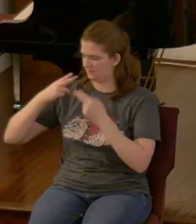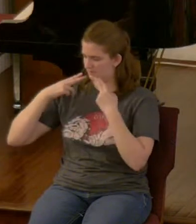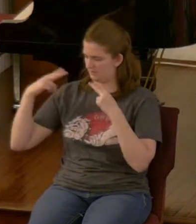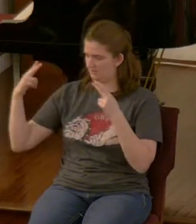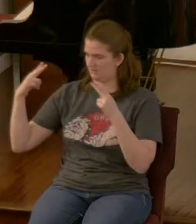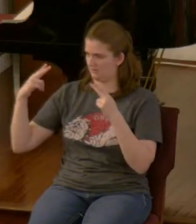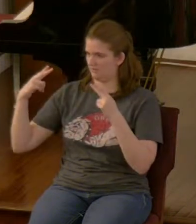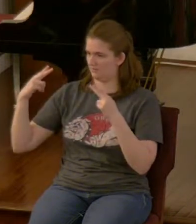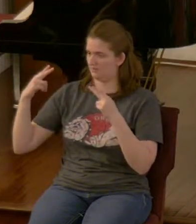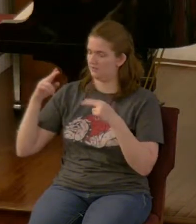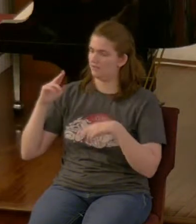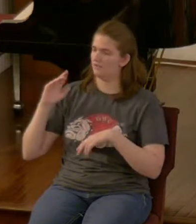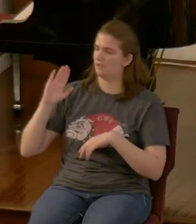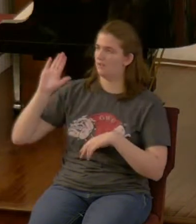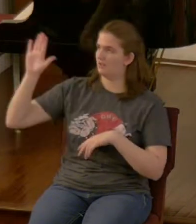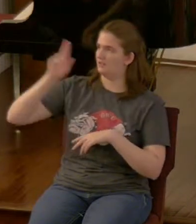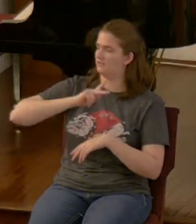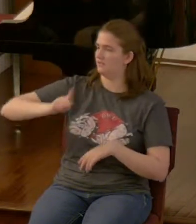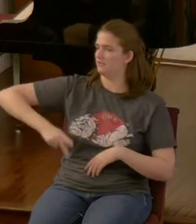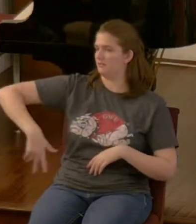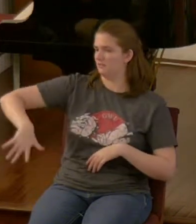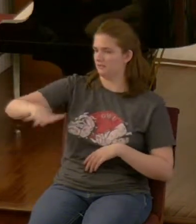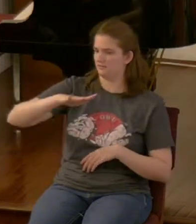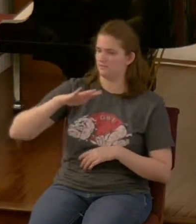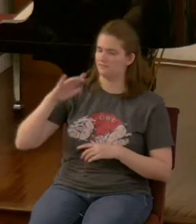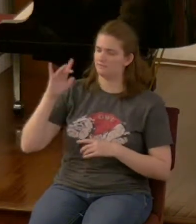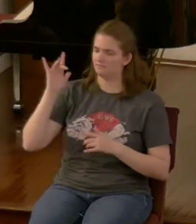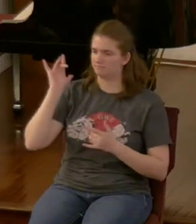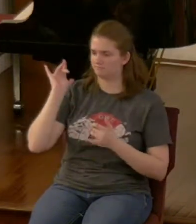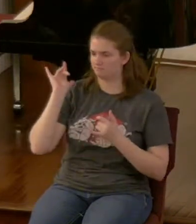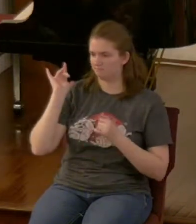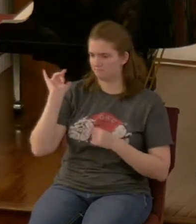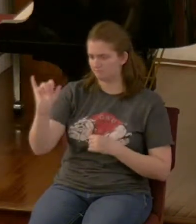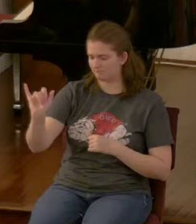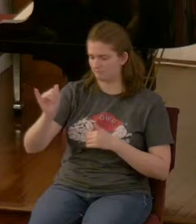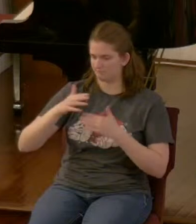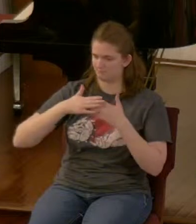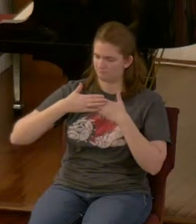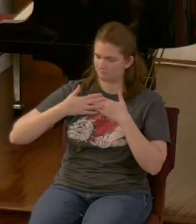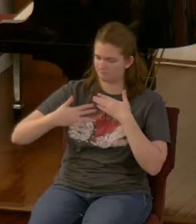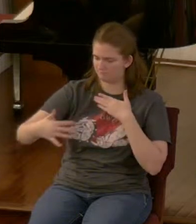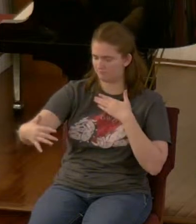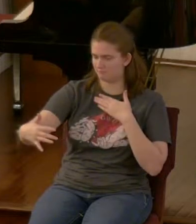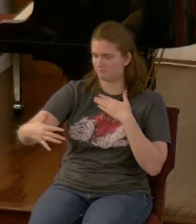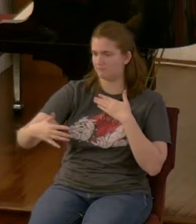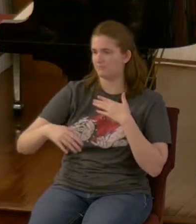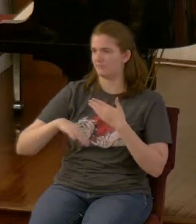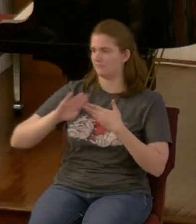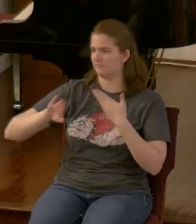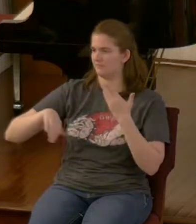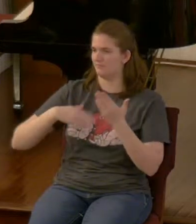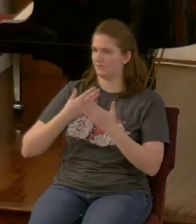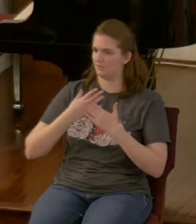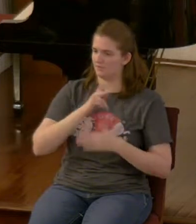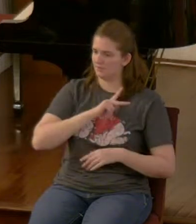one his kingdom will be everlasting kingdom and all the dominions will serve and obey him